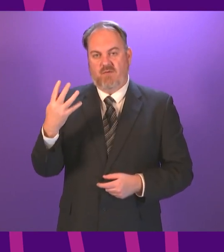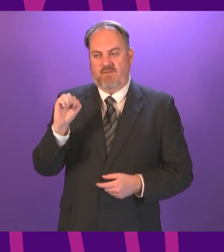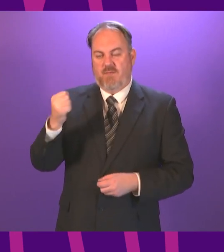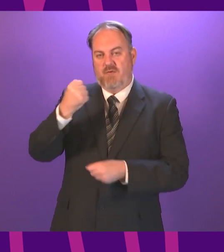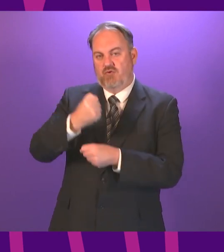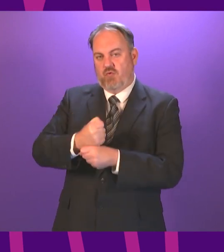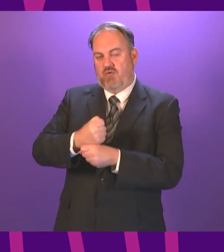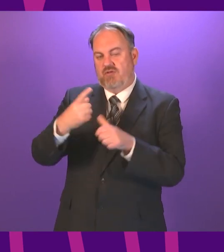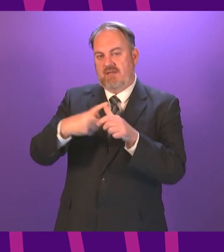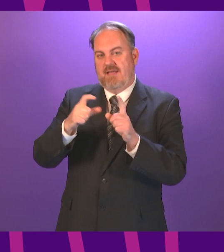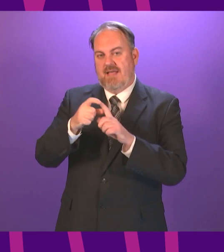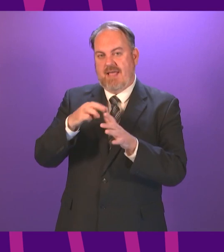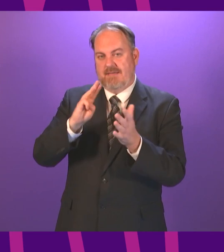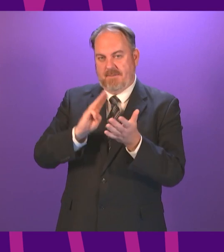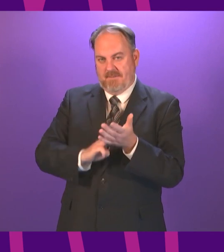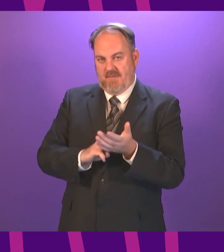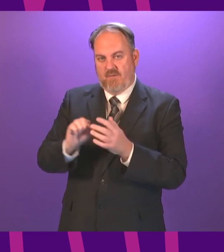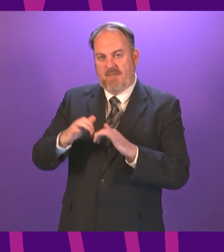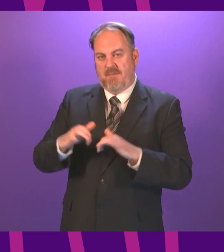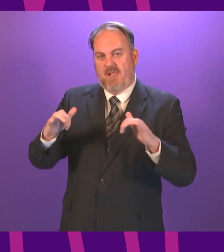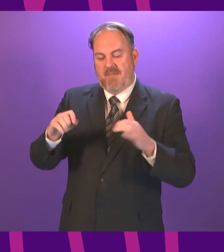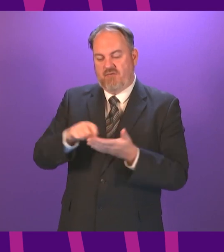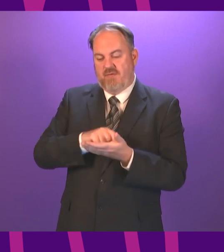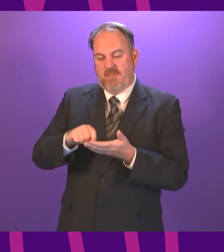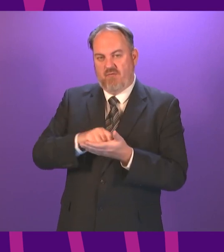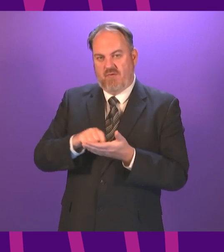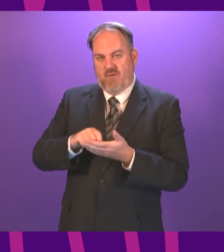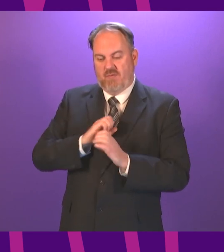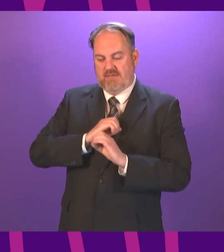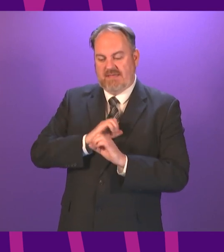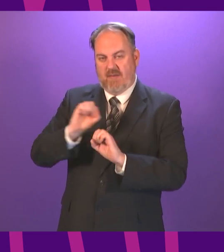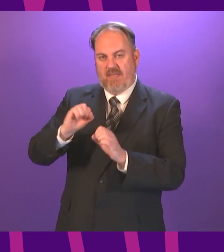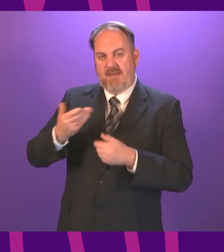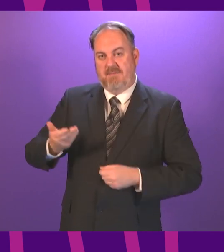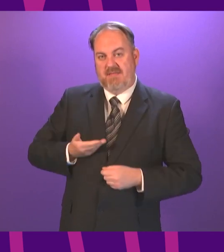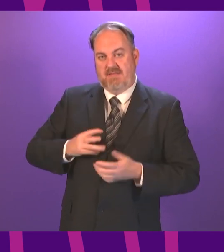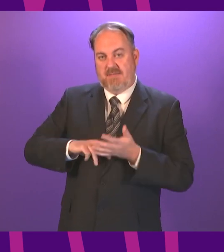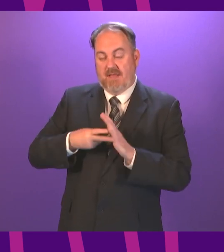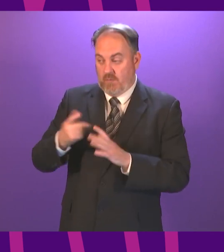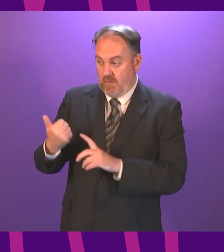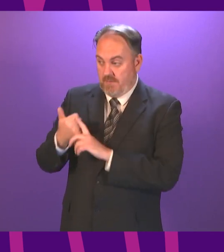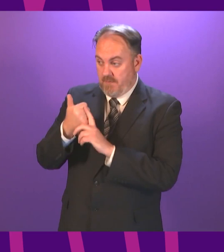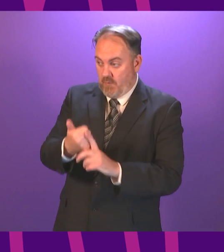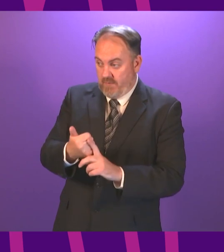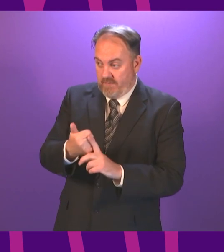on behalf of the Parliamentary Bureau, setting out a business programme. I call on George Adam to move the motion.